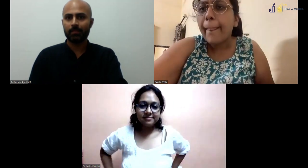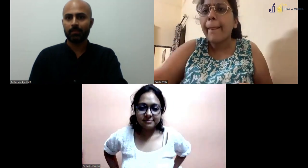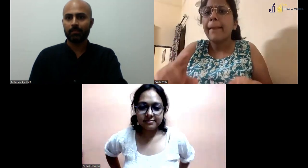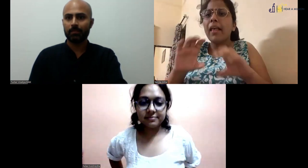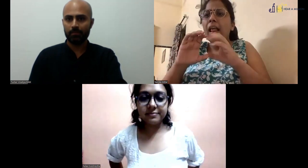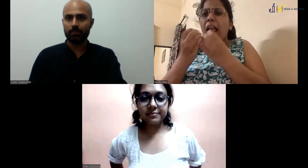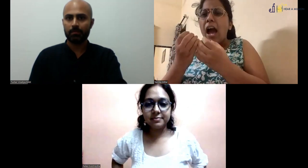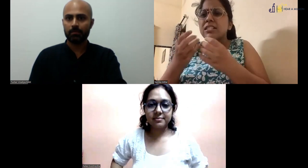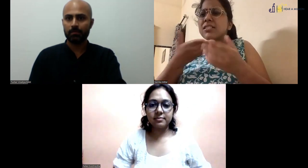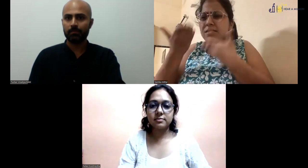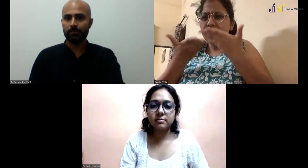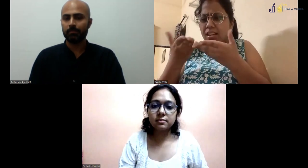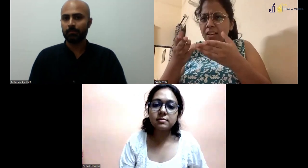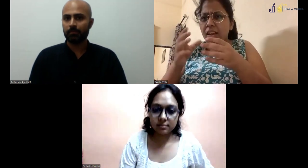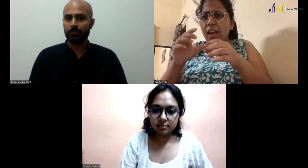Okay, Pallavi.